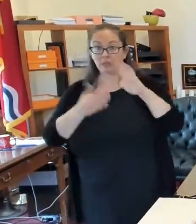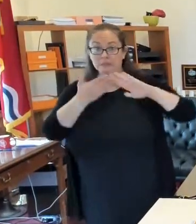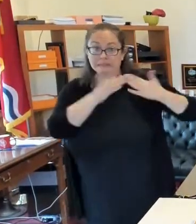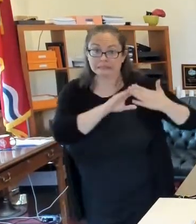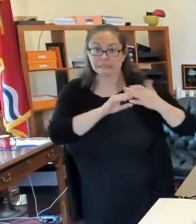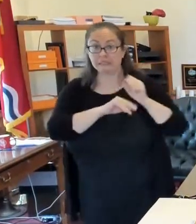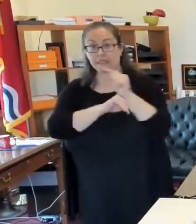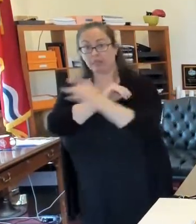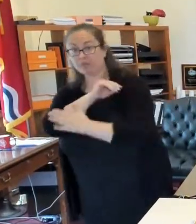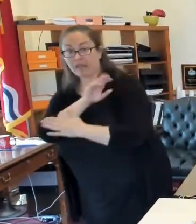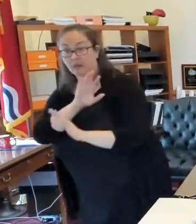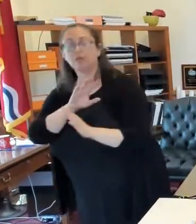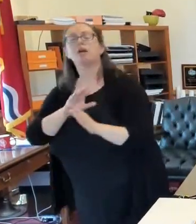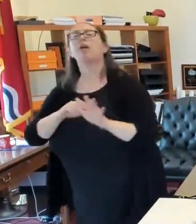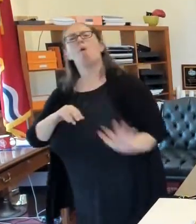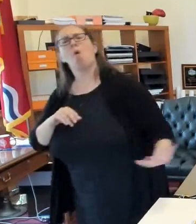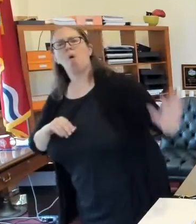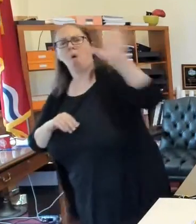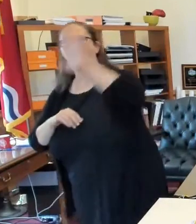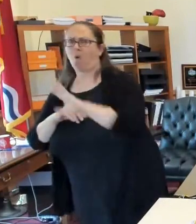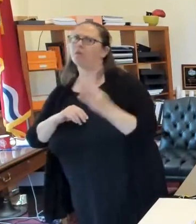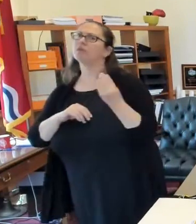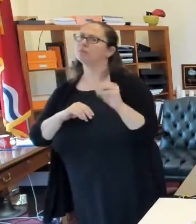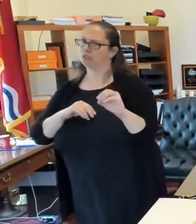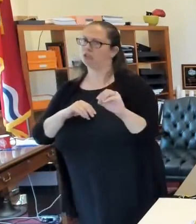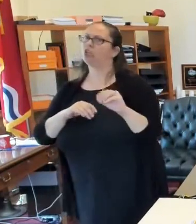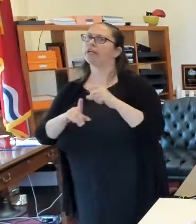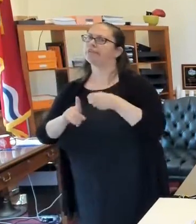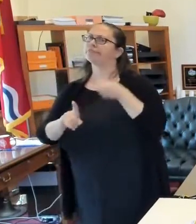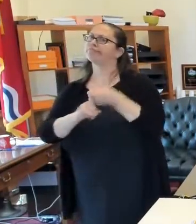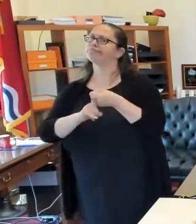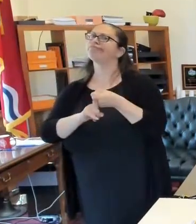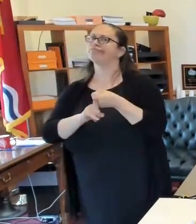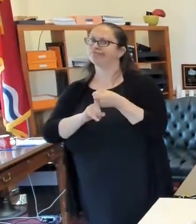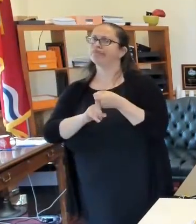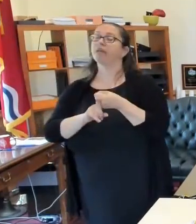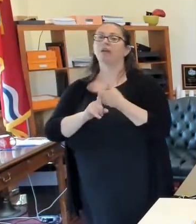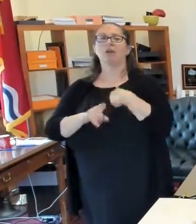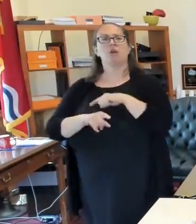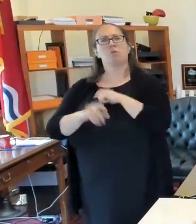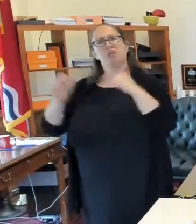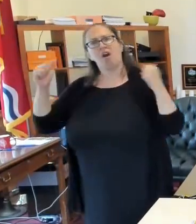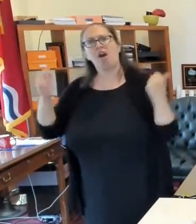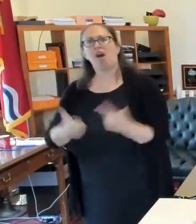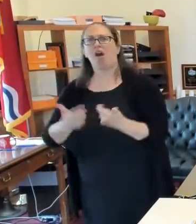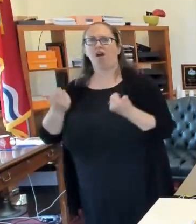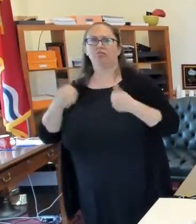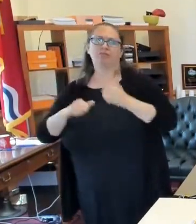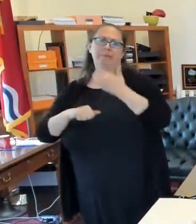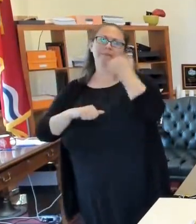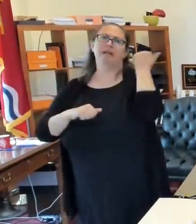and, um, you know, we're all trying to do the best we can in order to stop the spread.